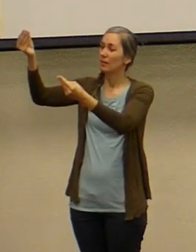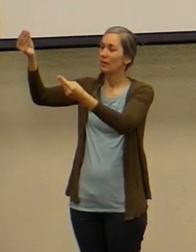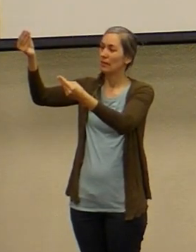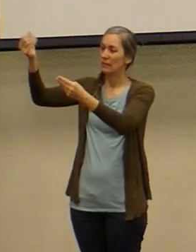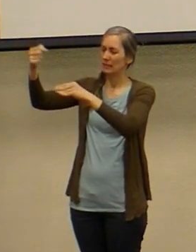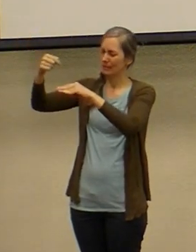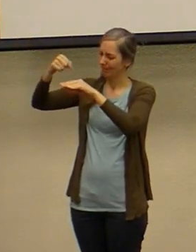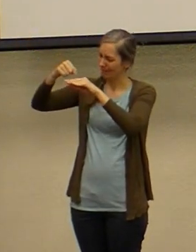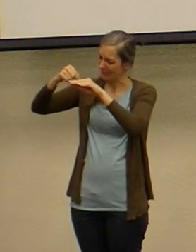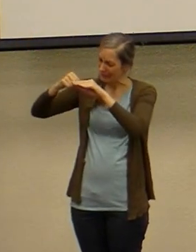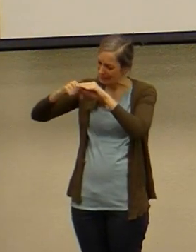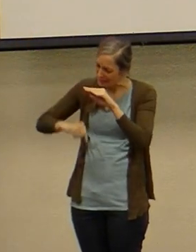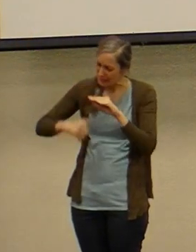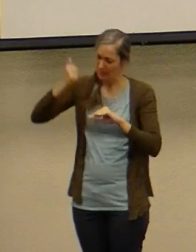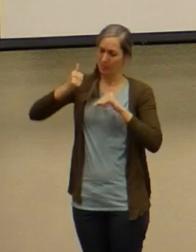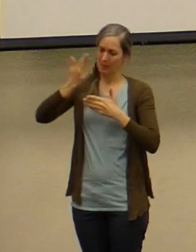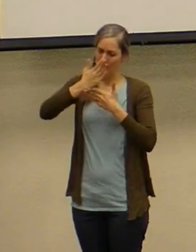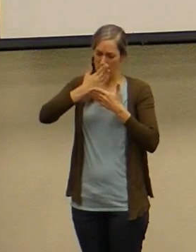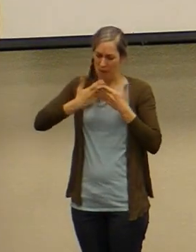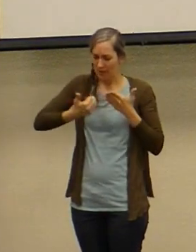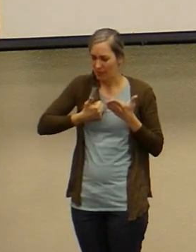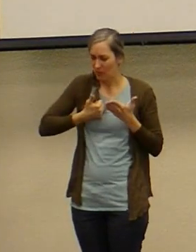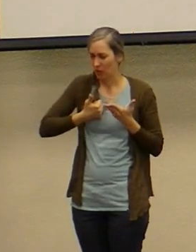deepest parts of ourselves